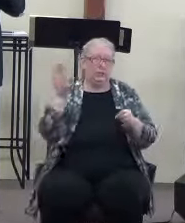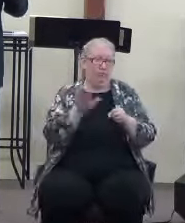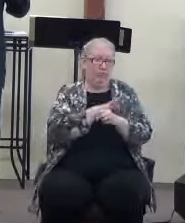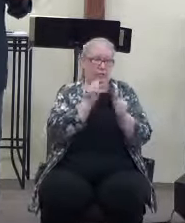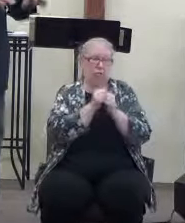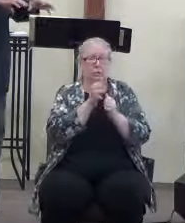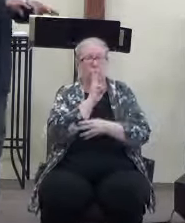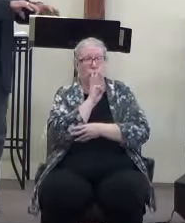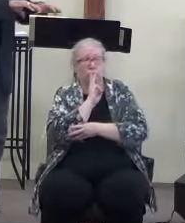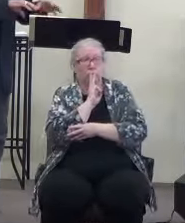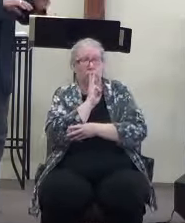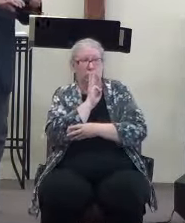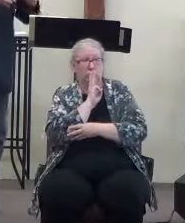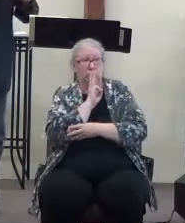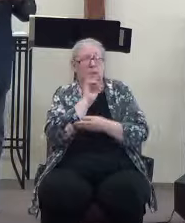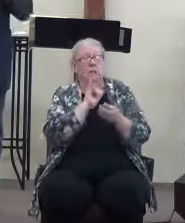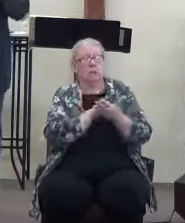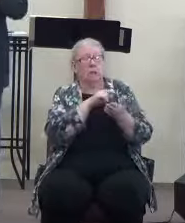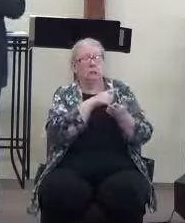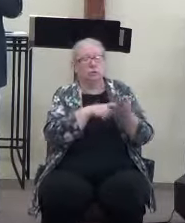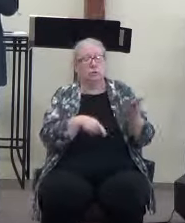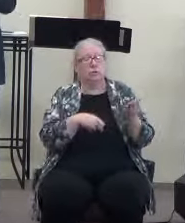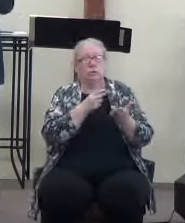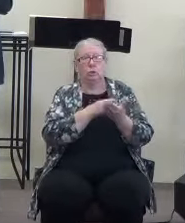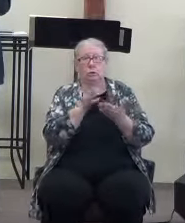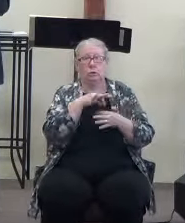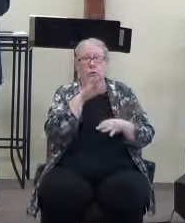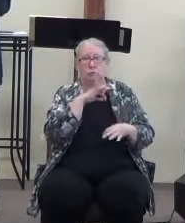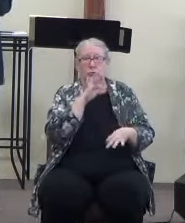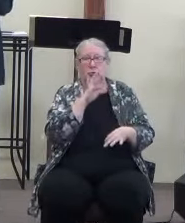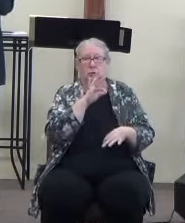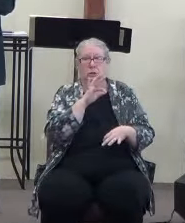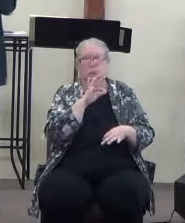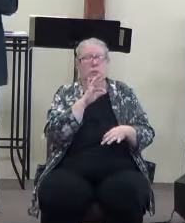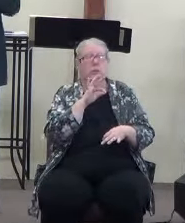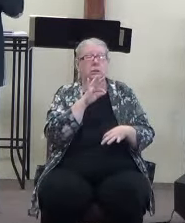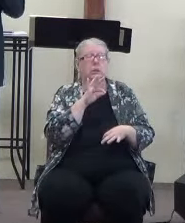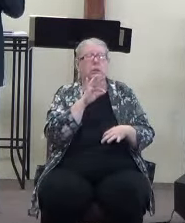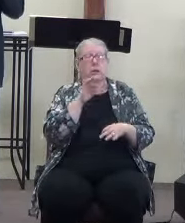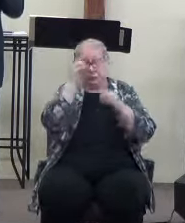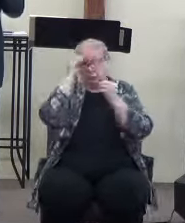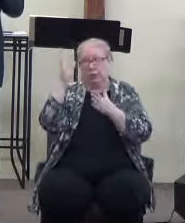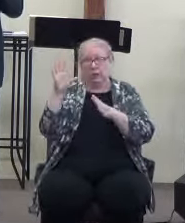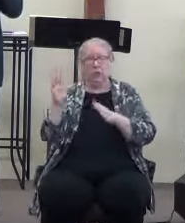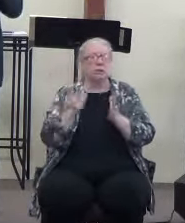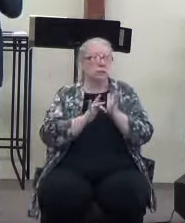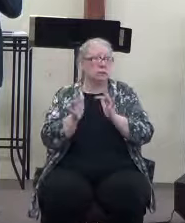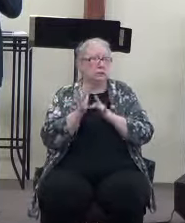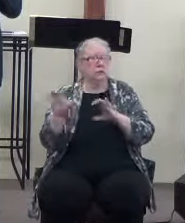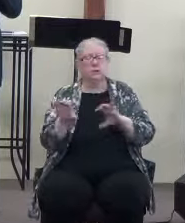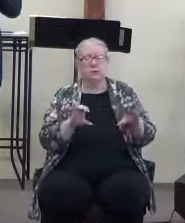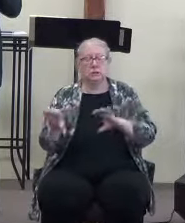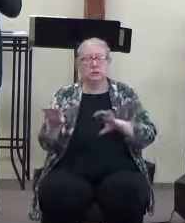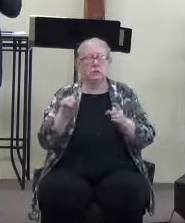And that's what the Holy Spirit, God the Father, and Jesus does to us. It's completely immerse